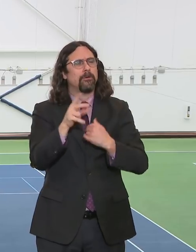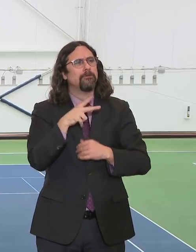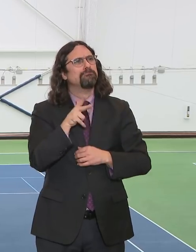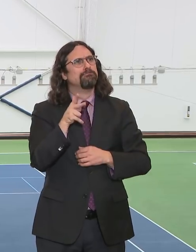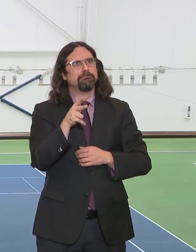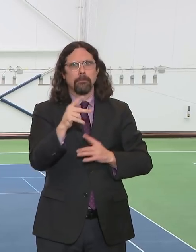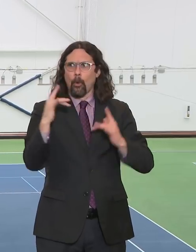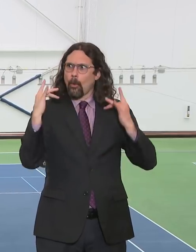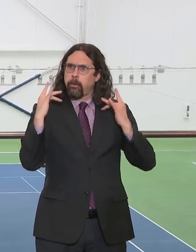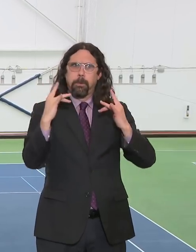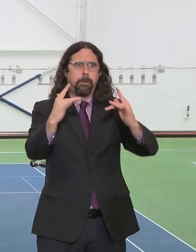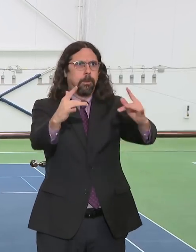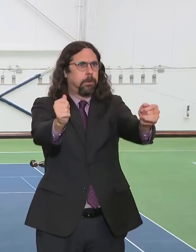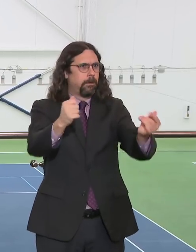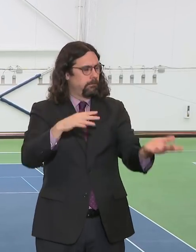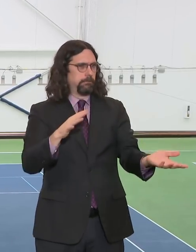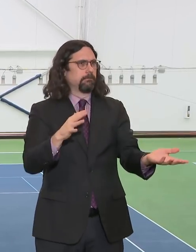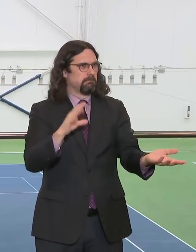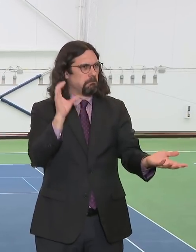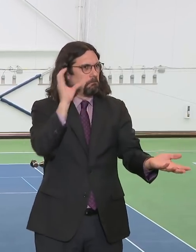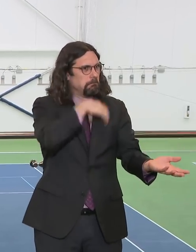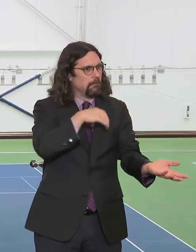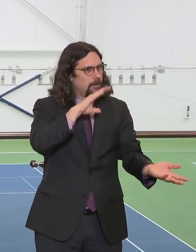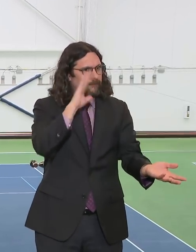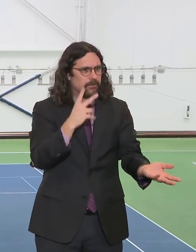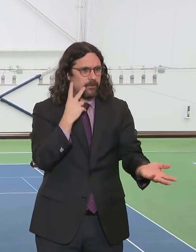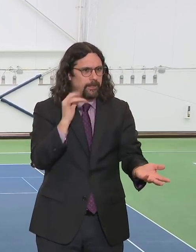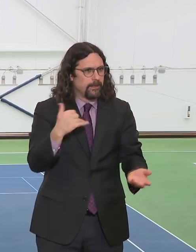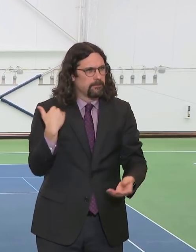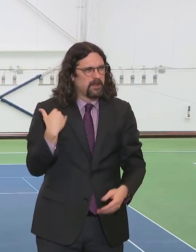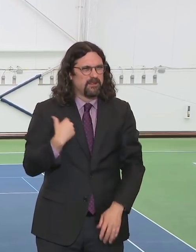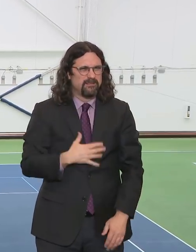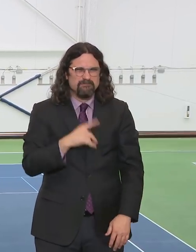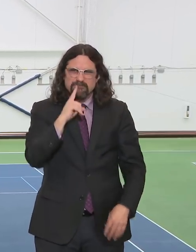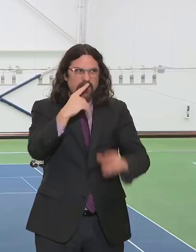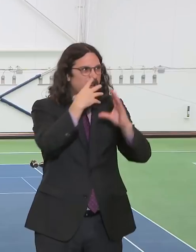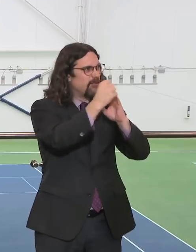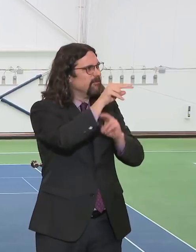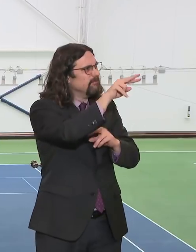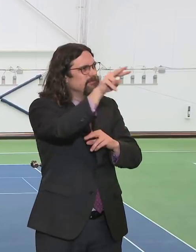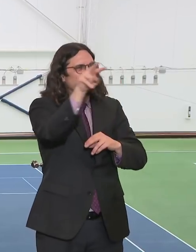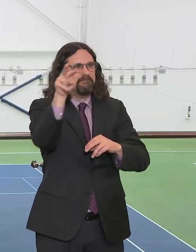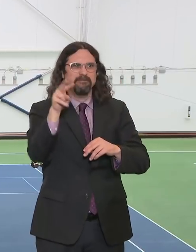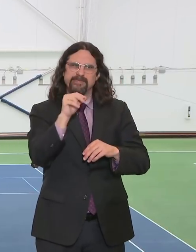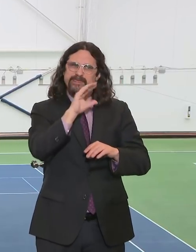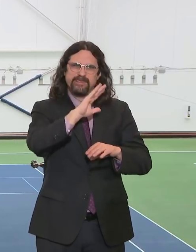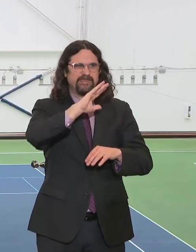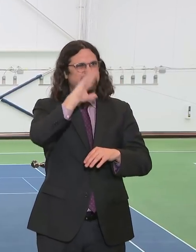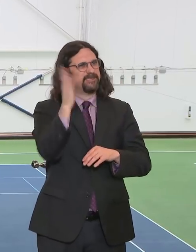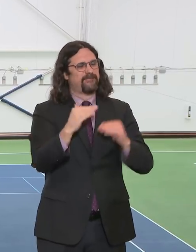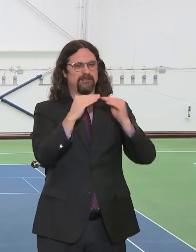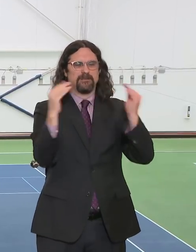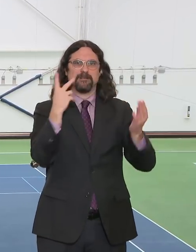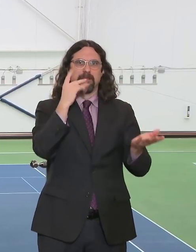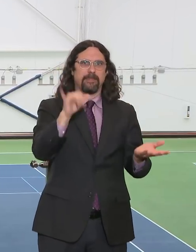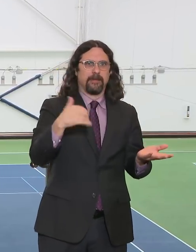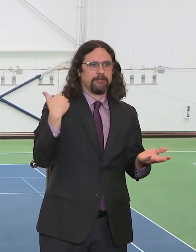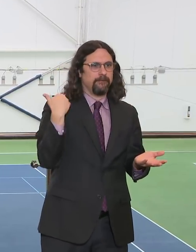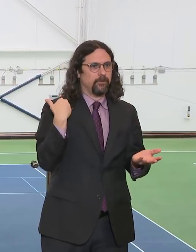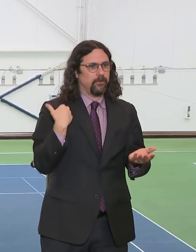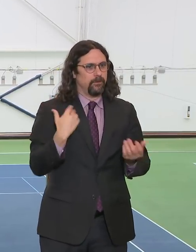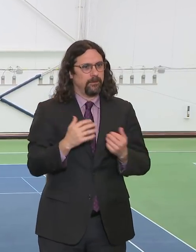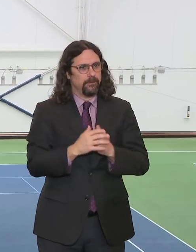and in so many ways troubling to us as New Yorkers. Some of these things are going be painful. Some of these things are going to be